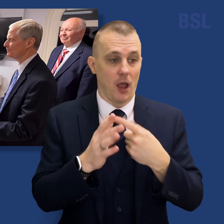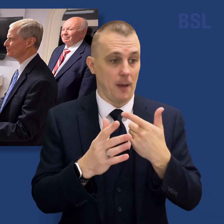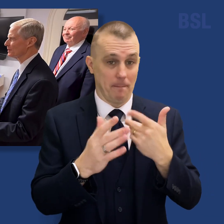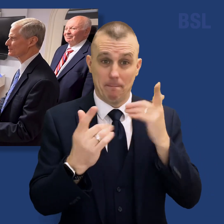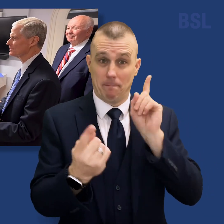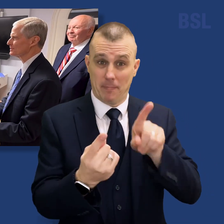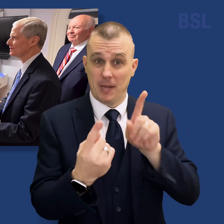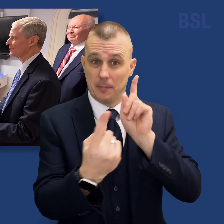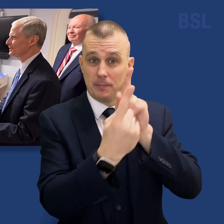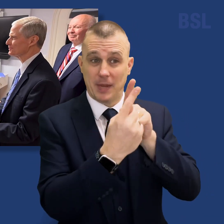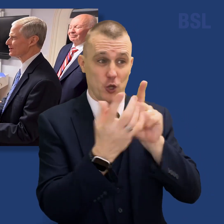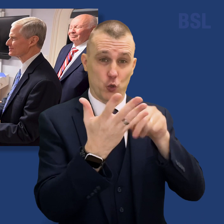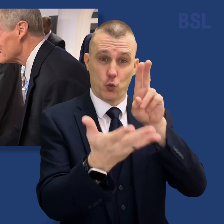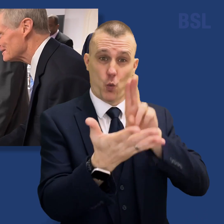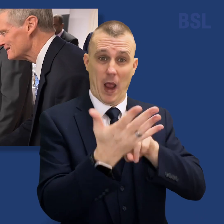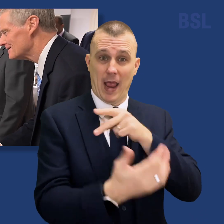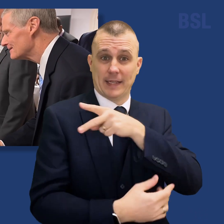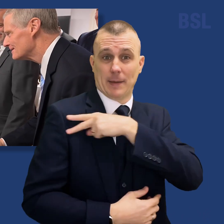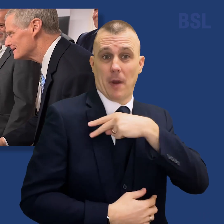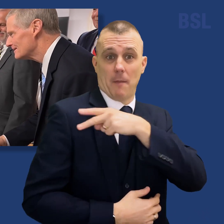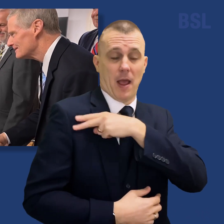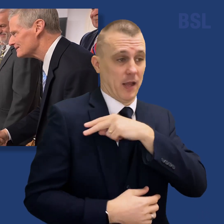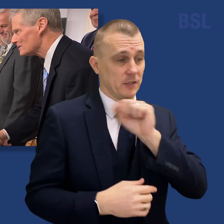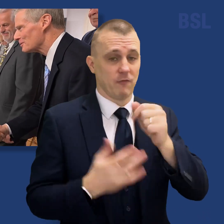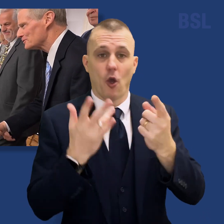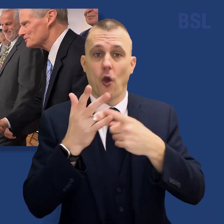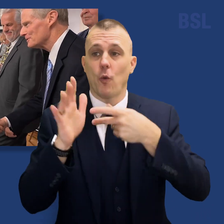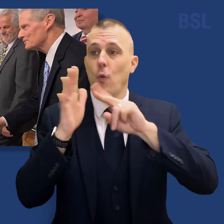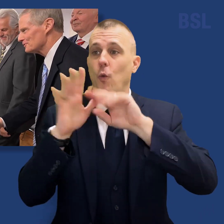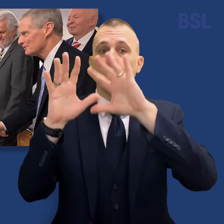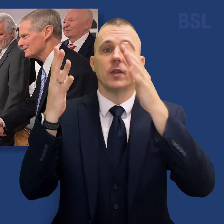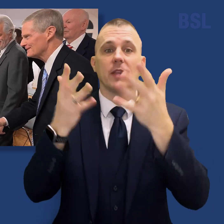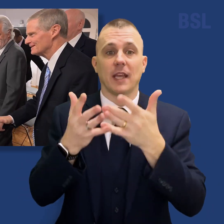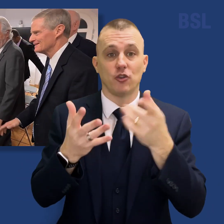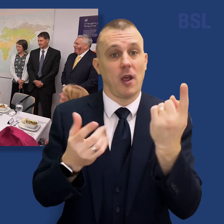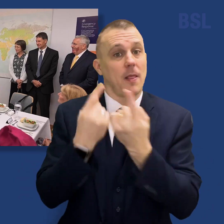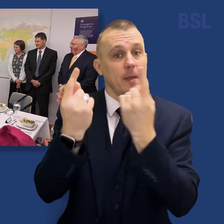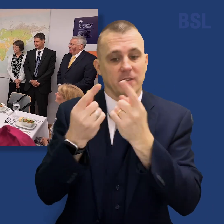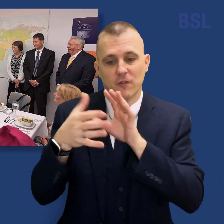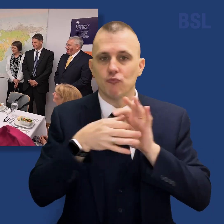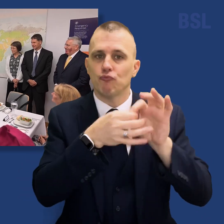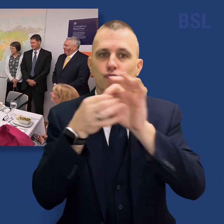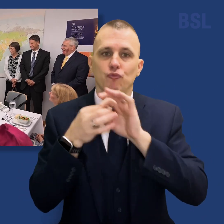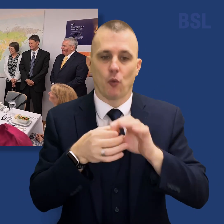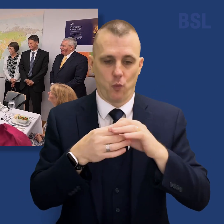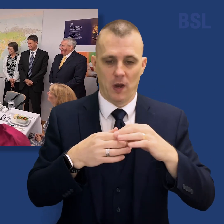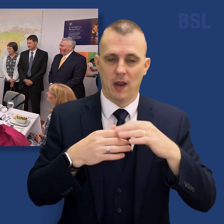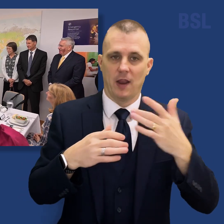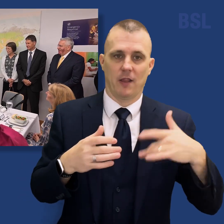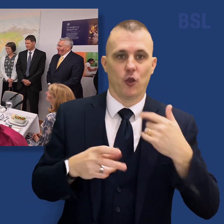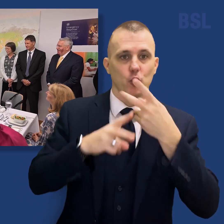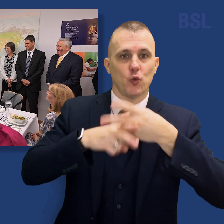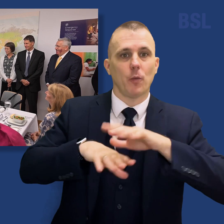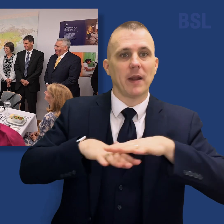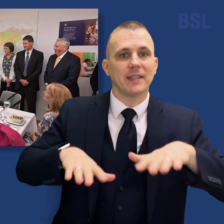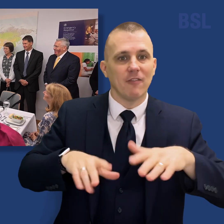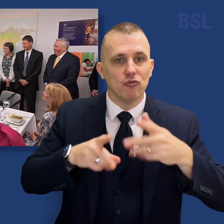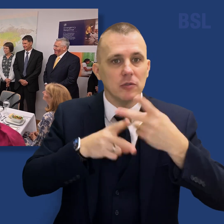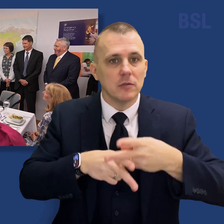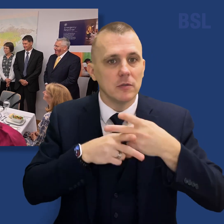UN diplomats and representatives of global organizations that collaborate with the church on humanitarian projects. We appreciate